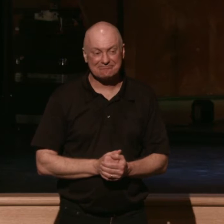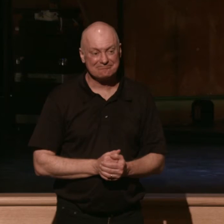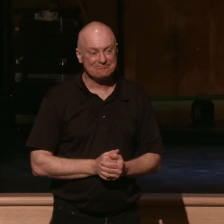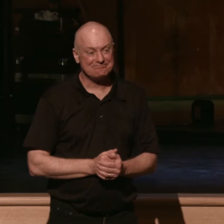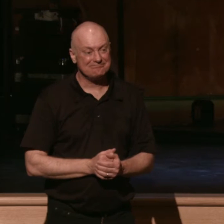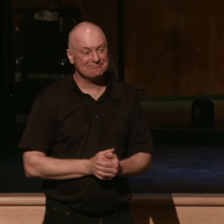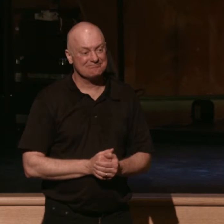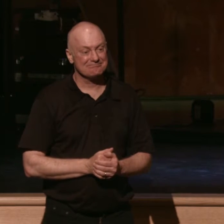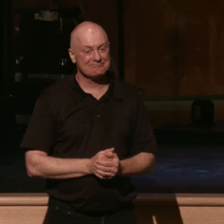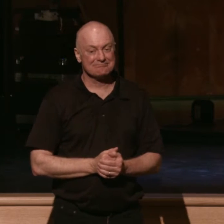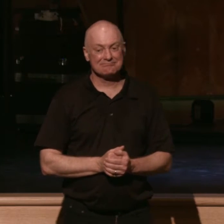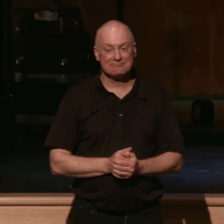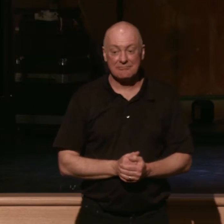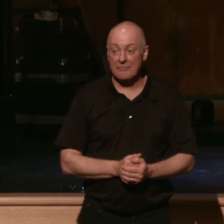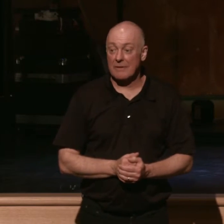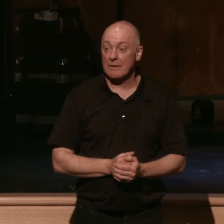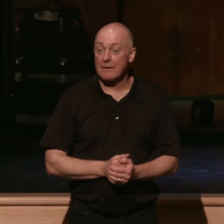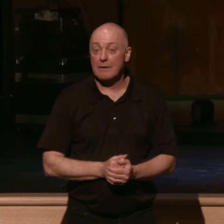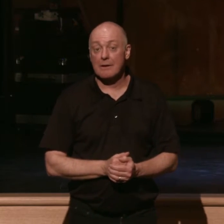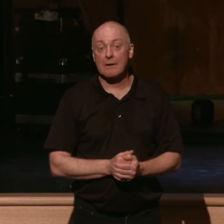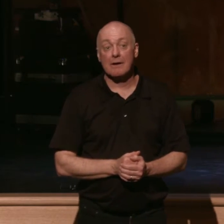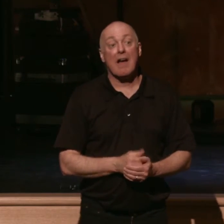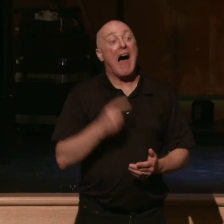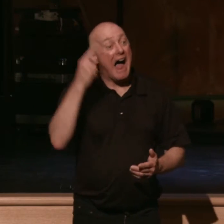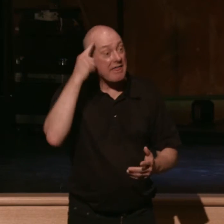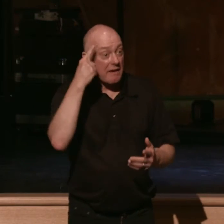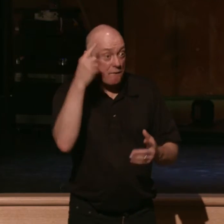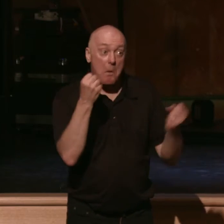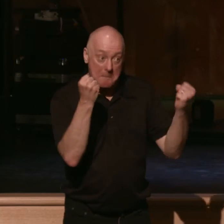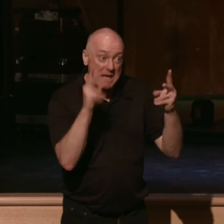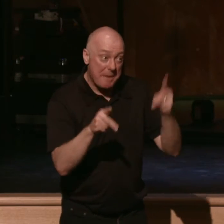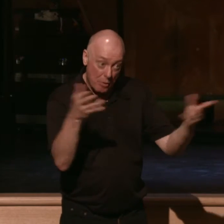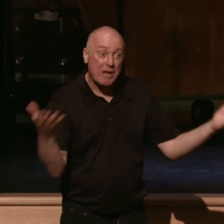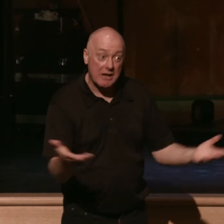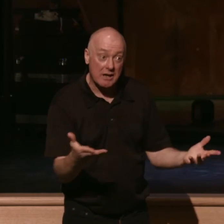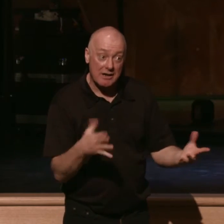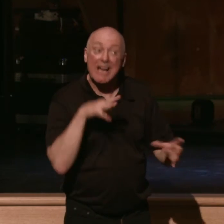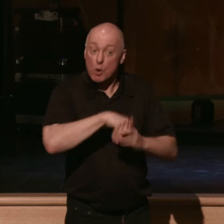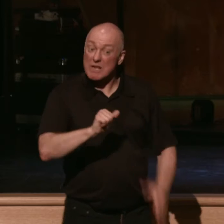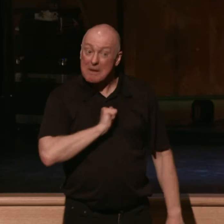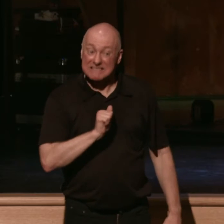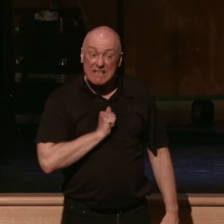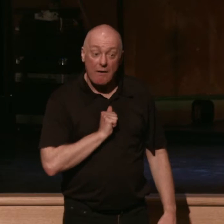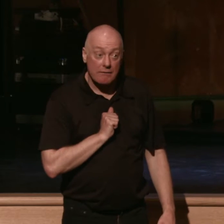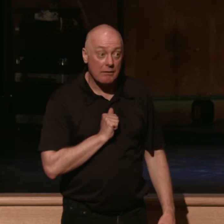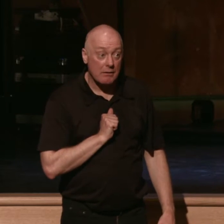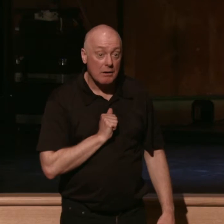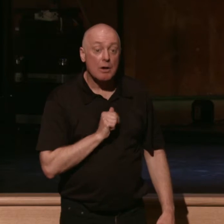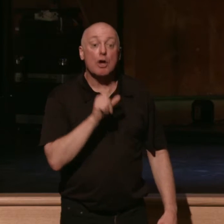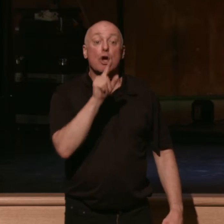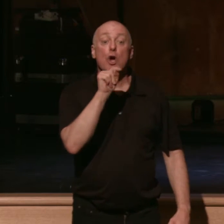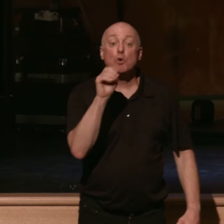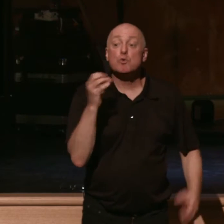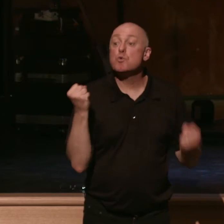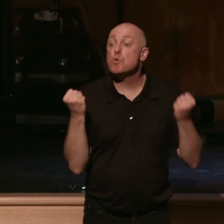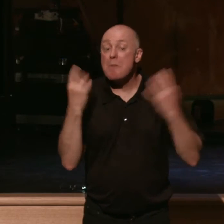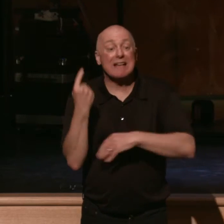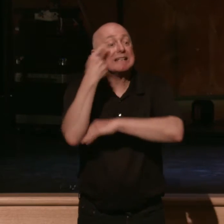I think that for many here, I think that for too many, including myself, there are too many days where we have